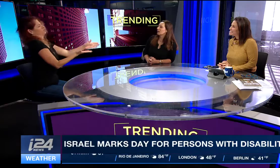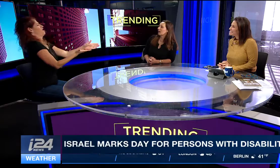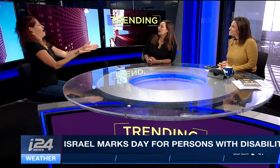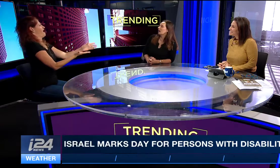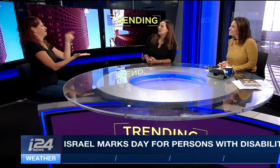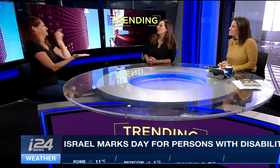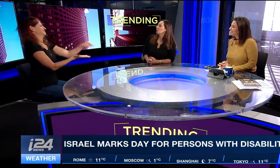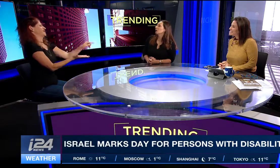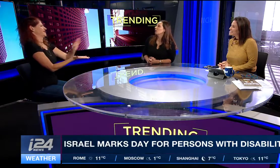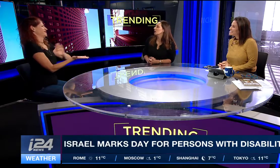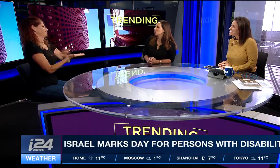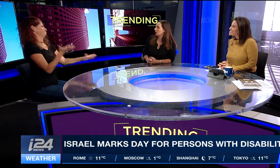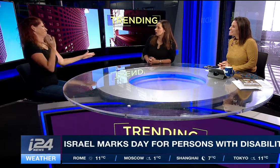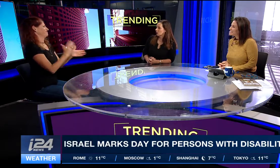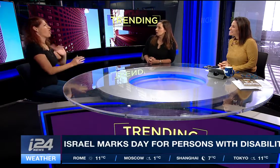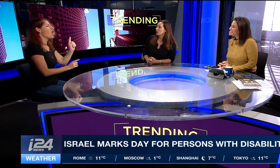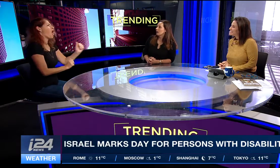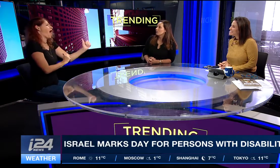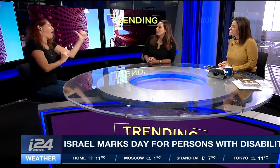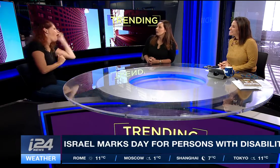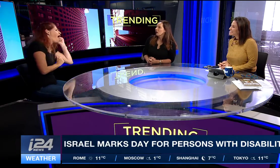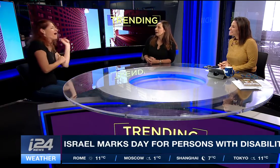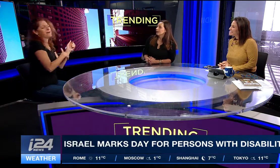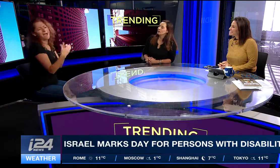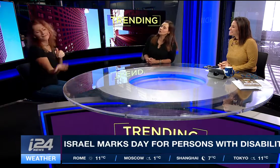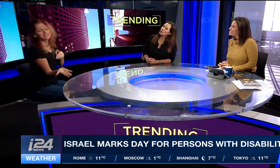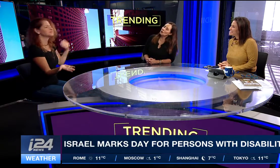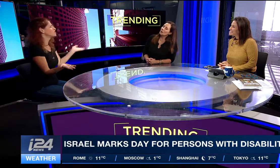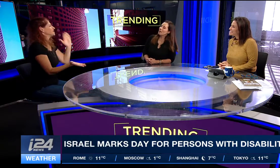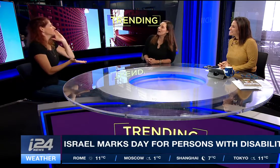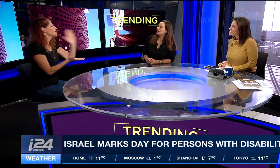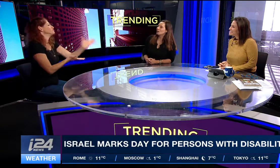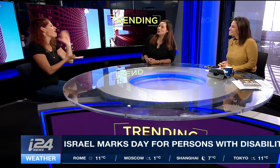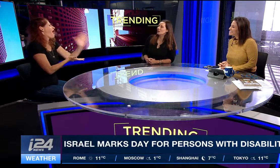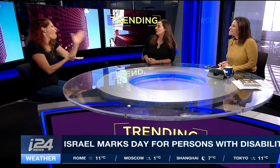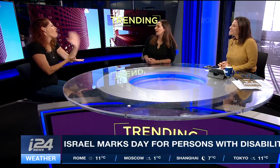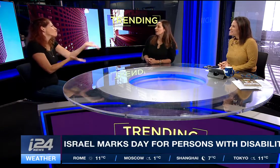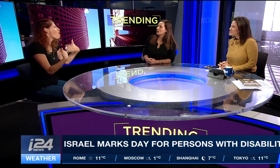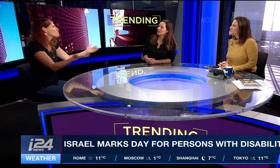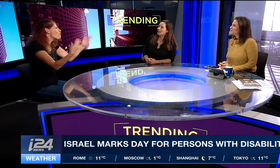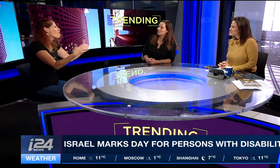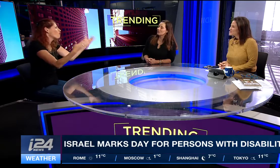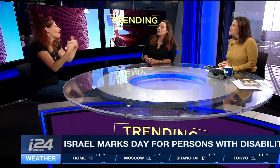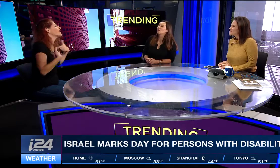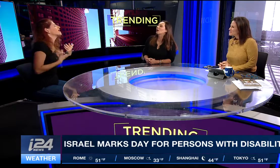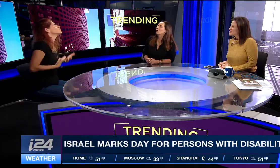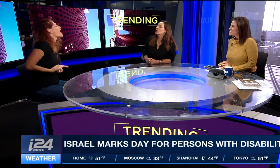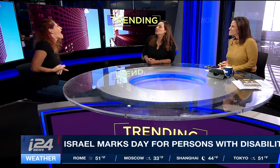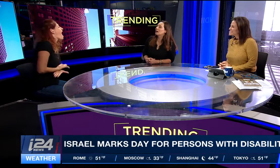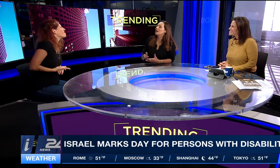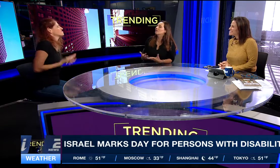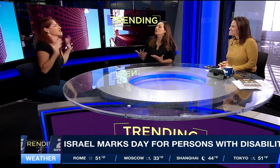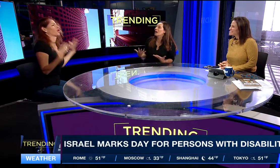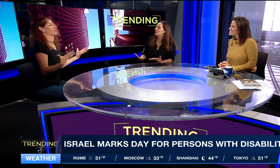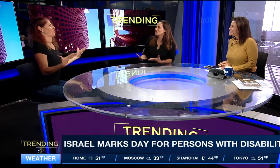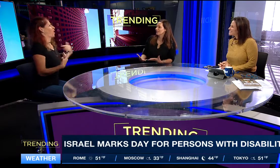like a big question what I will do. There is no looking back, looking right, looking left. All the time I have the passion